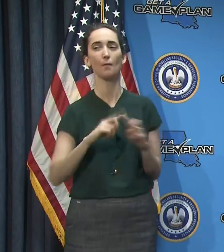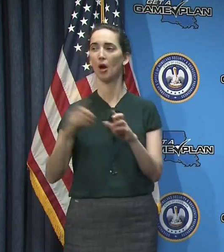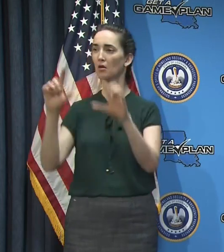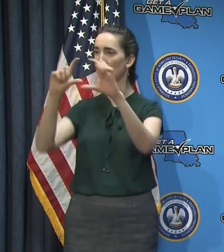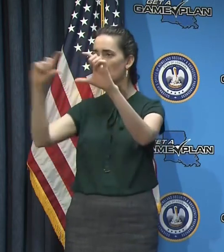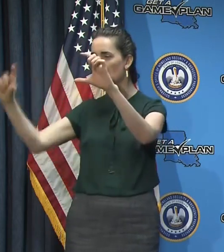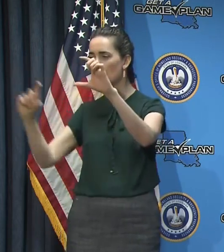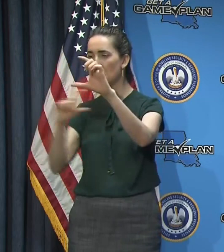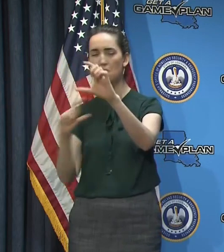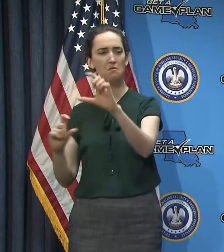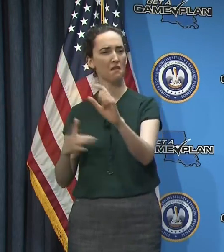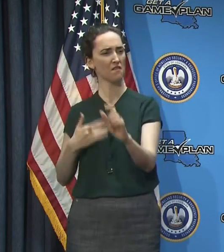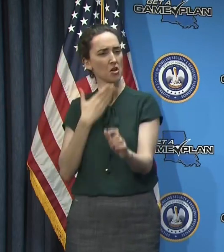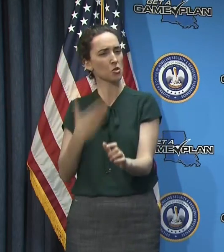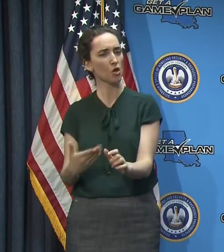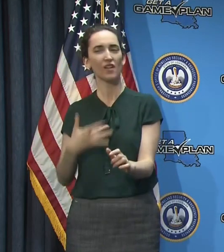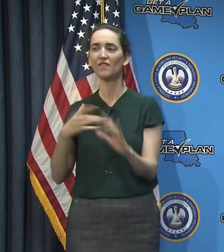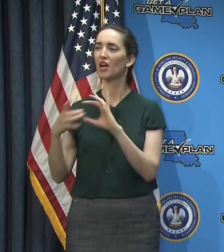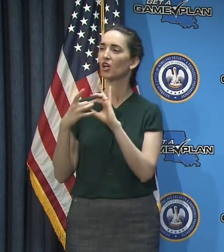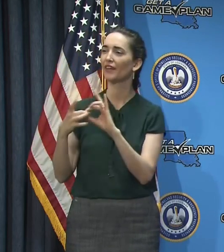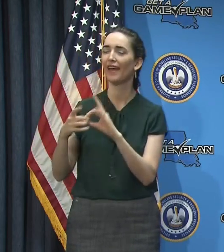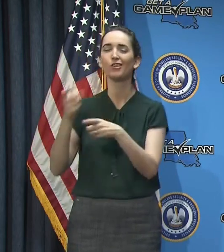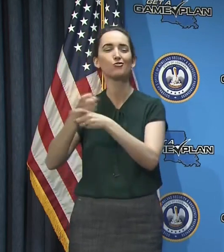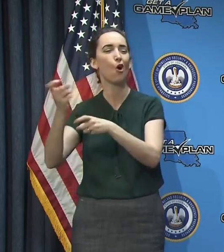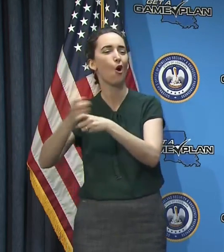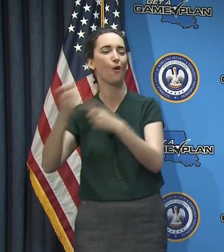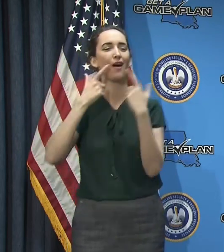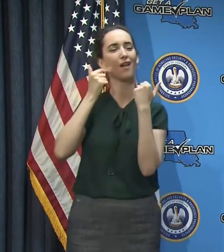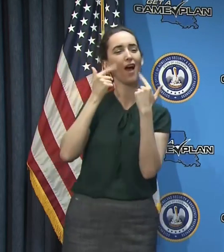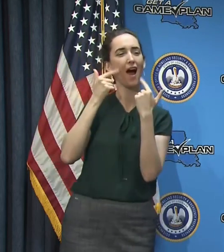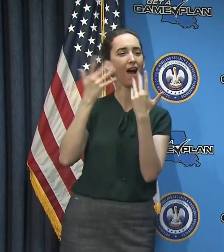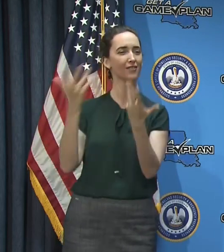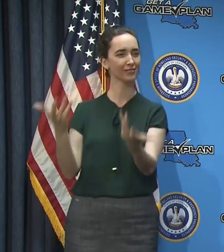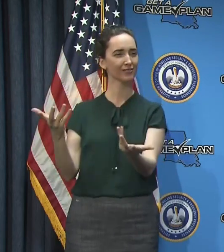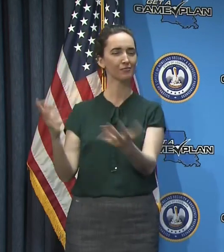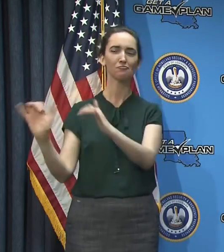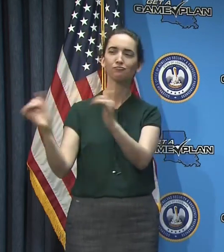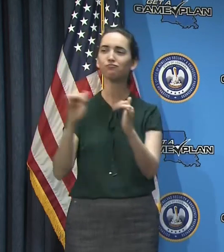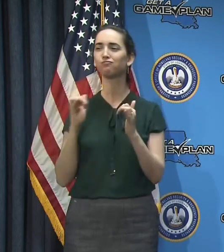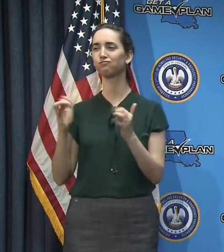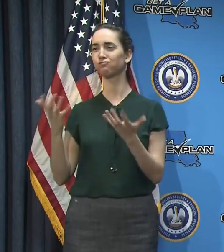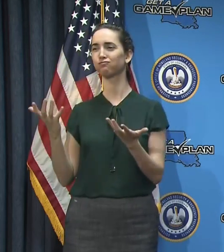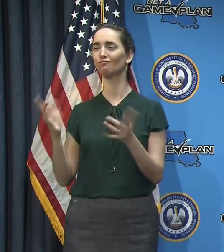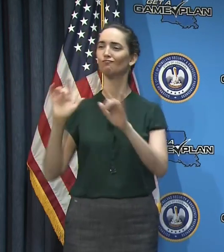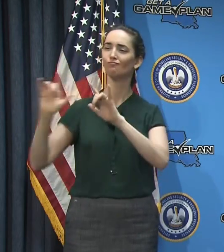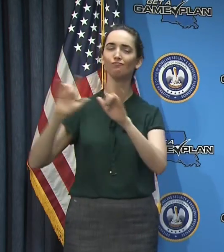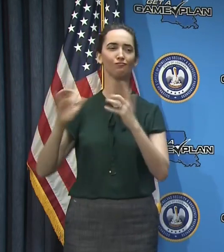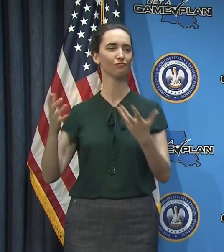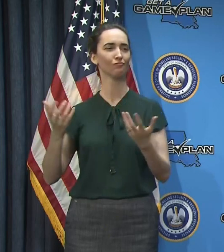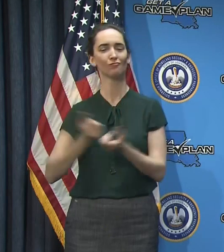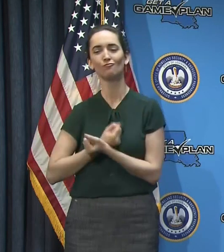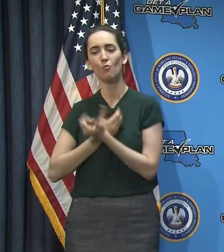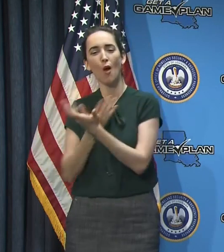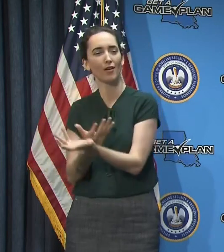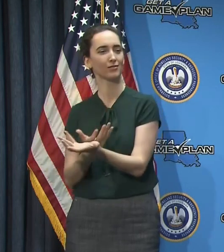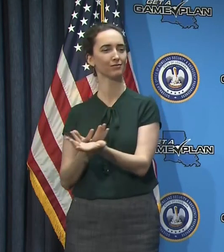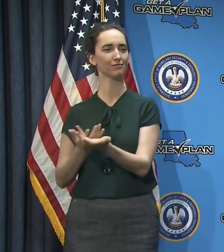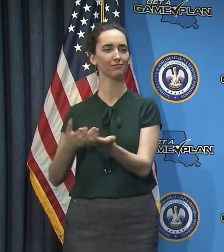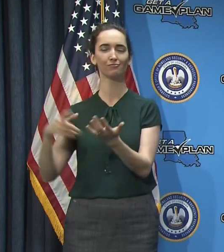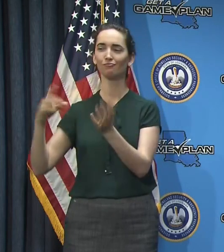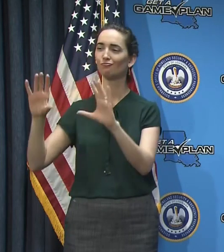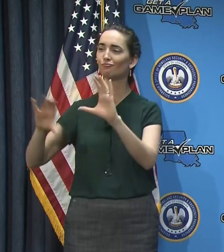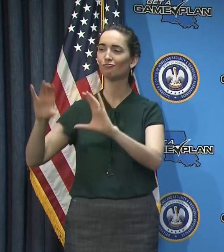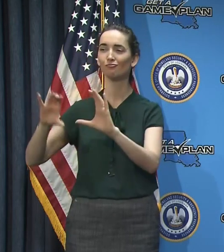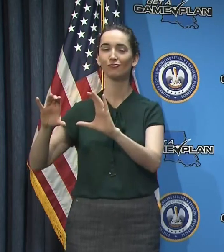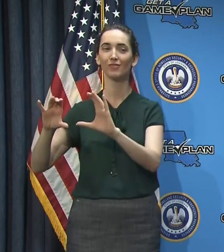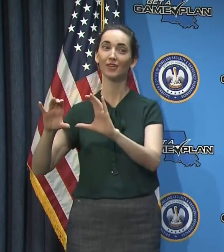be connected and to joke and, and to cut up and express our, um, you know, express ourselves as, as we always do. But we